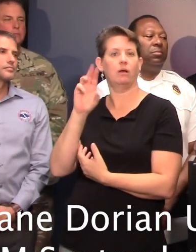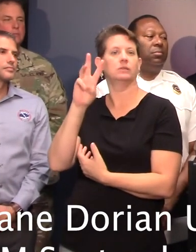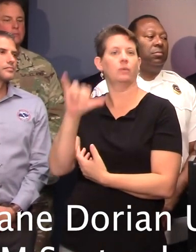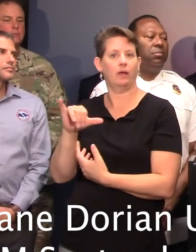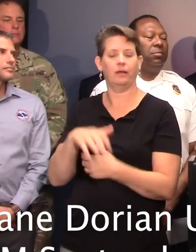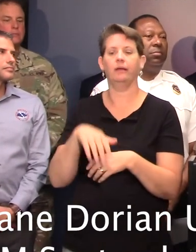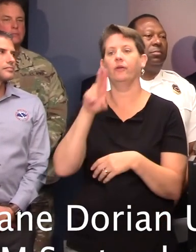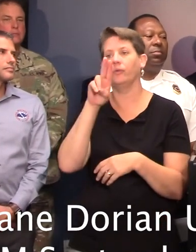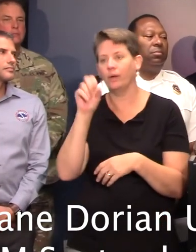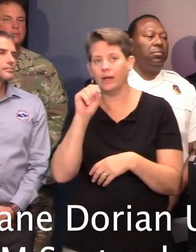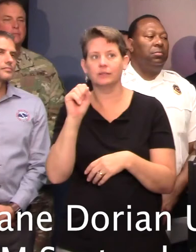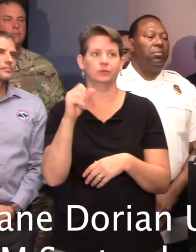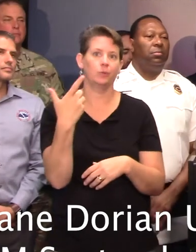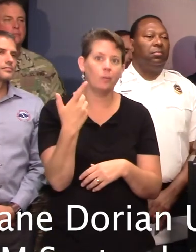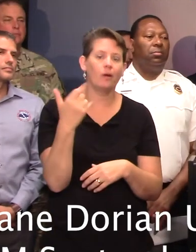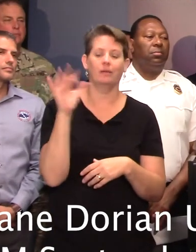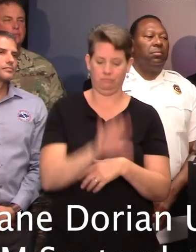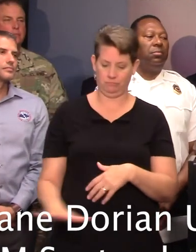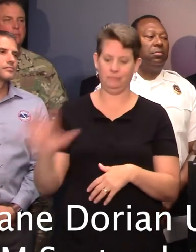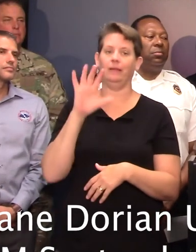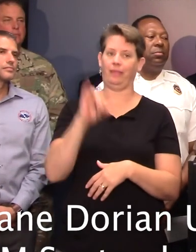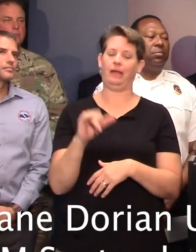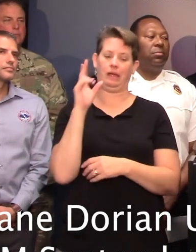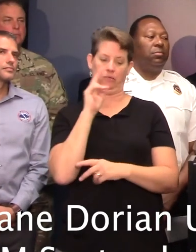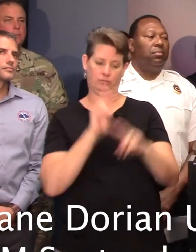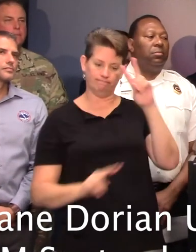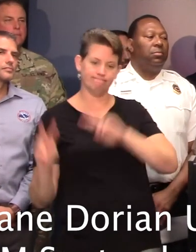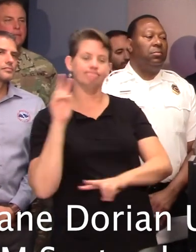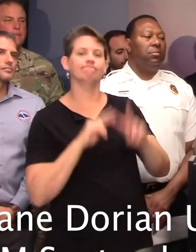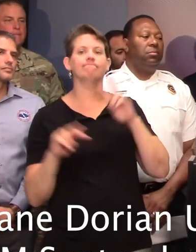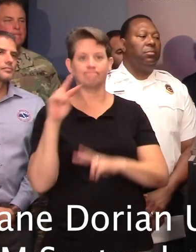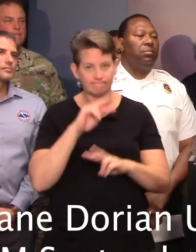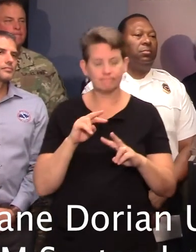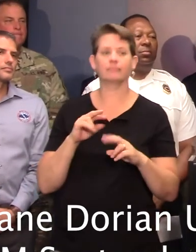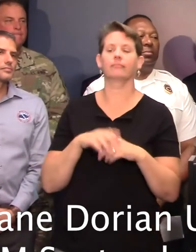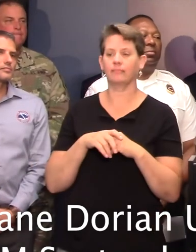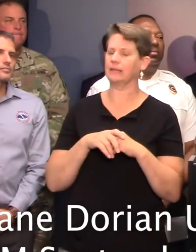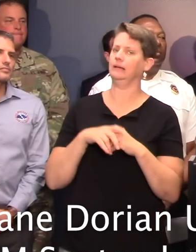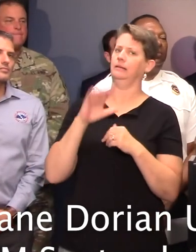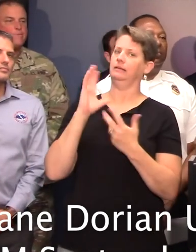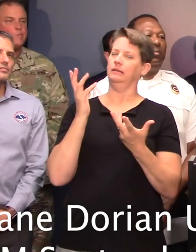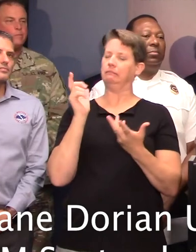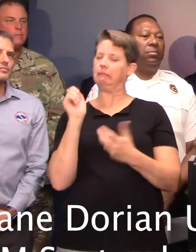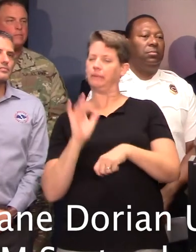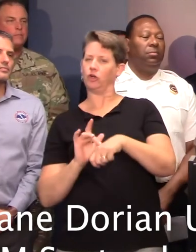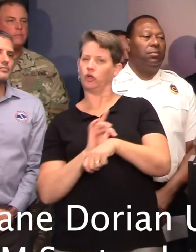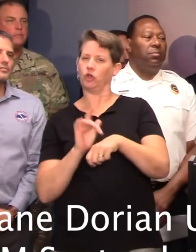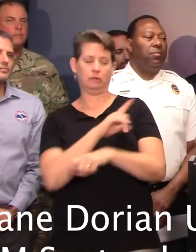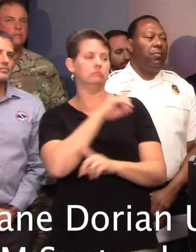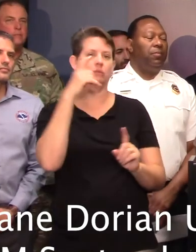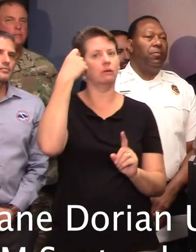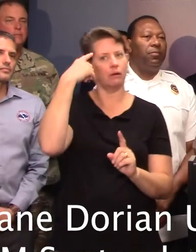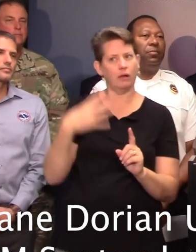looking very, very closely at those relative to the values that are being predicted now. Now, it's a little too early, as the governor